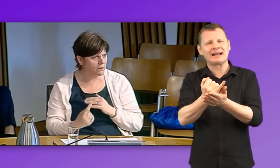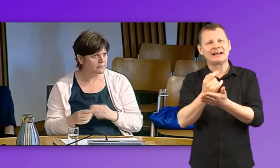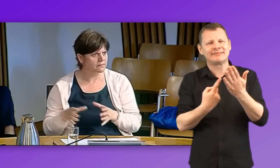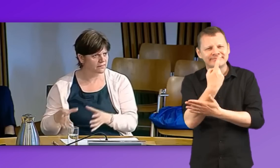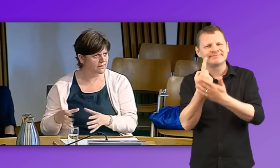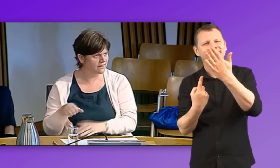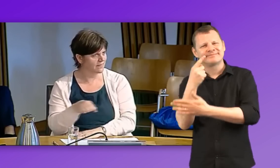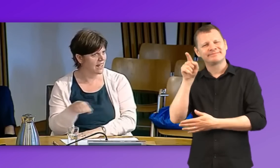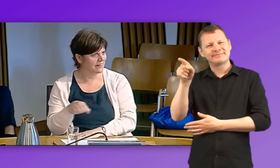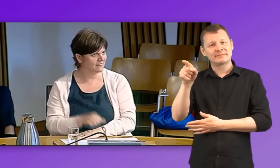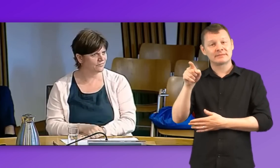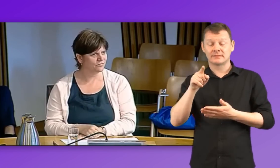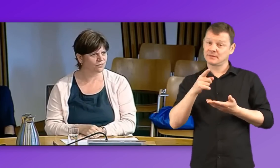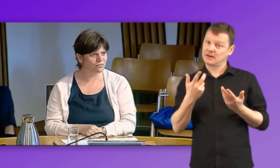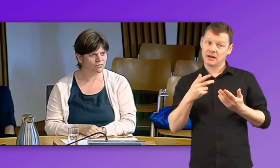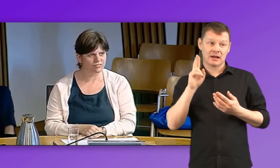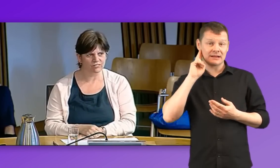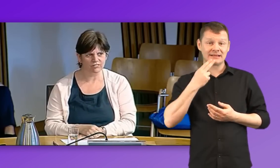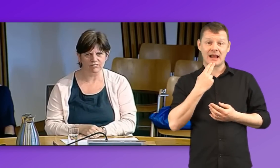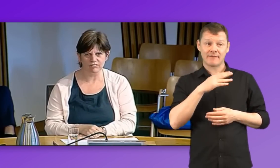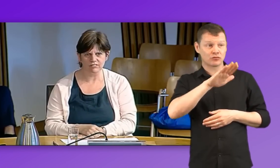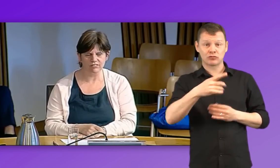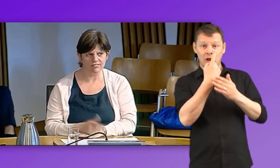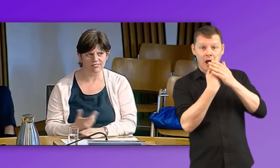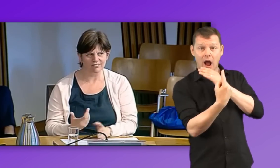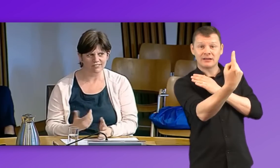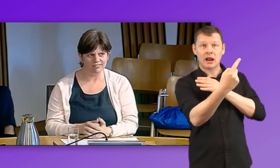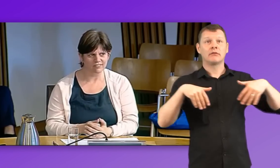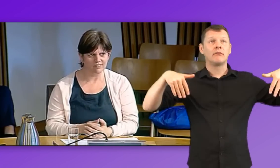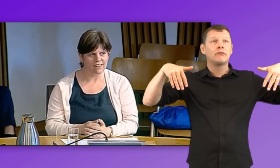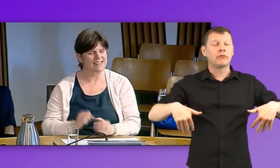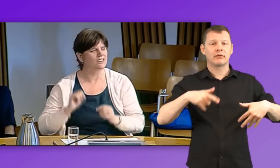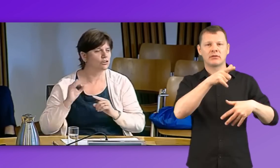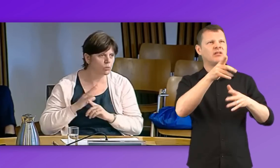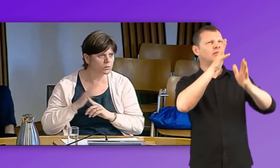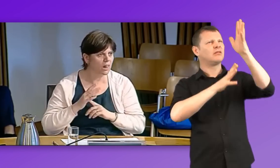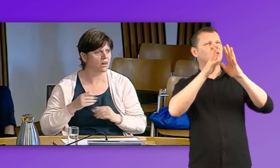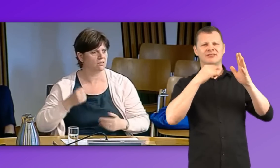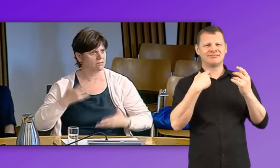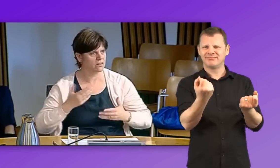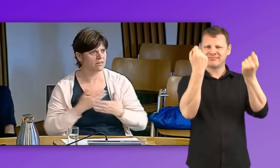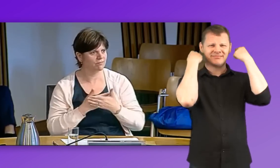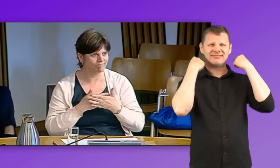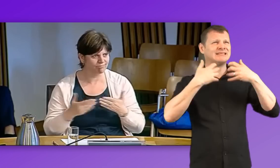being made. And isolated deaf children in a mainstream environment are able to work out what that's supposed to be. It's crucial